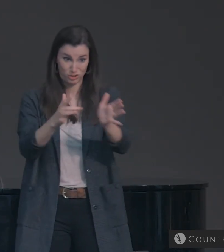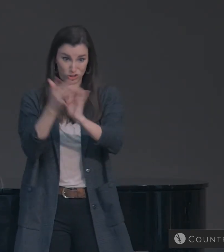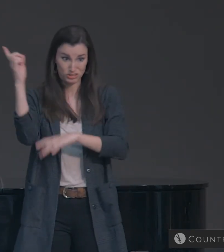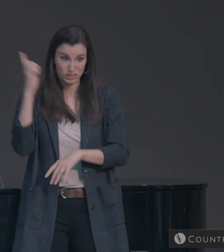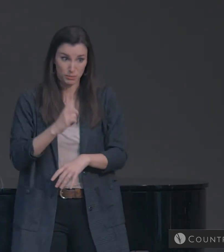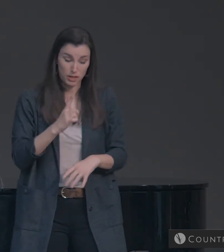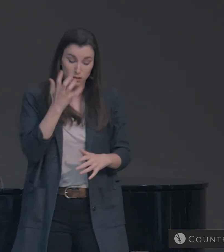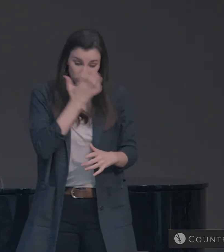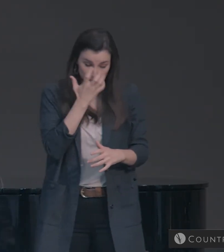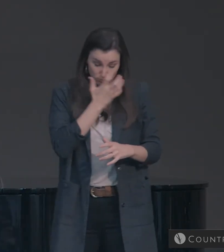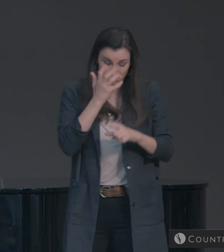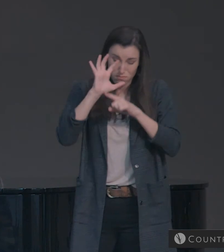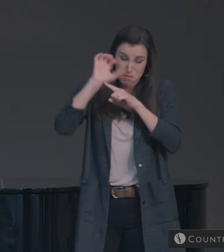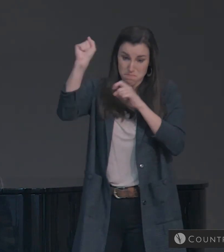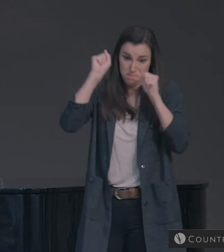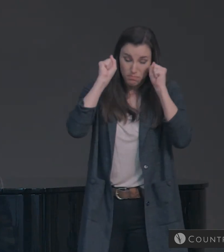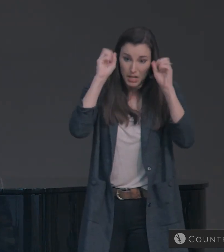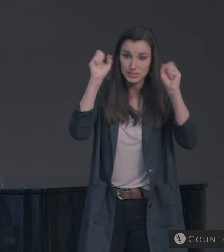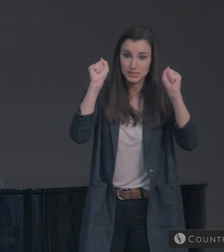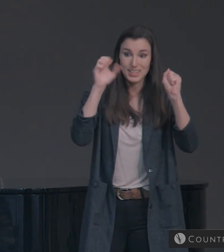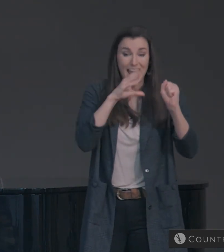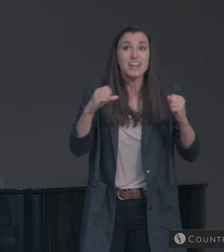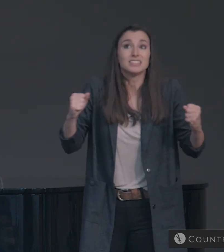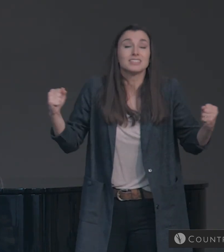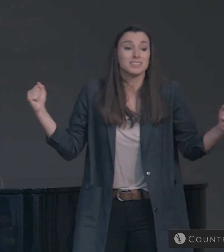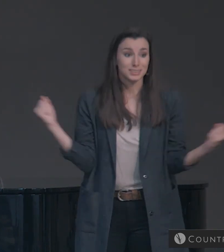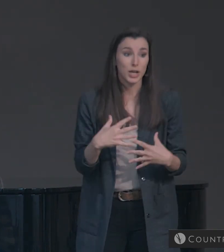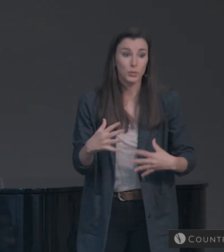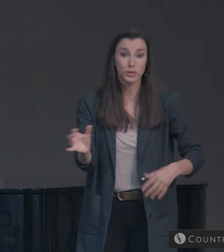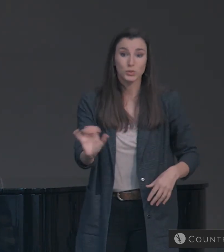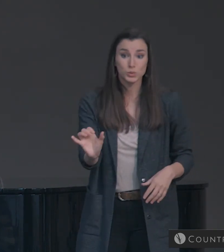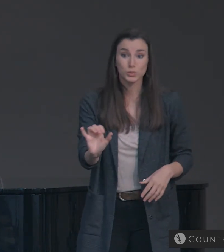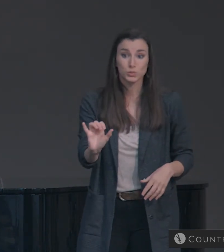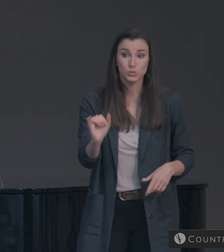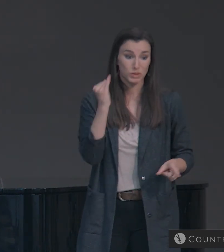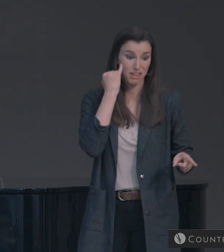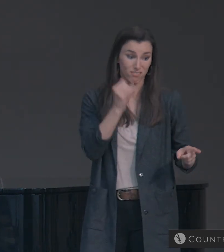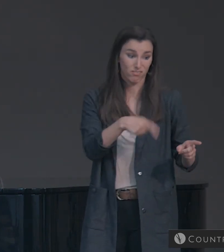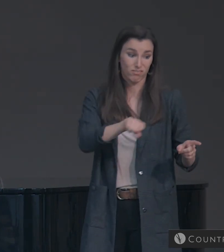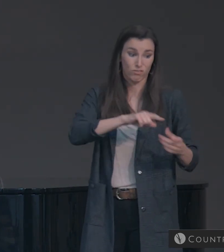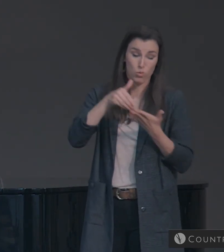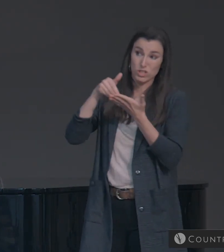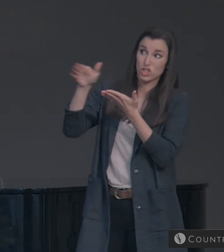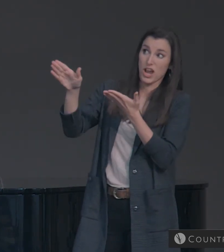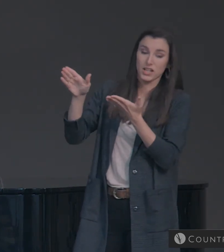spectacular. And terrifying for those who reject him.